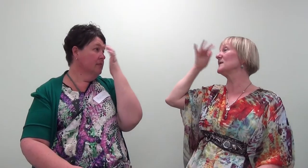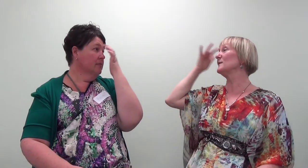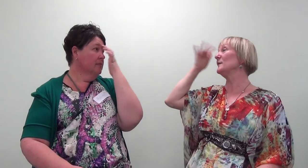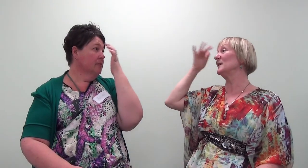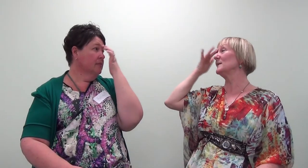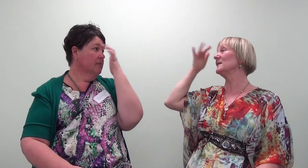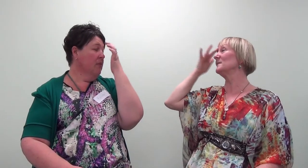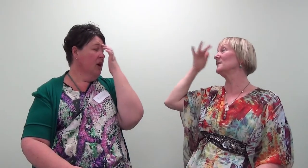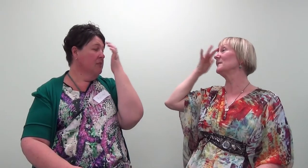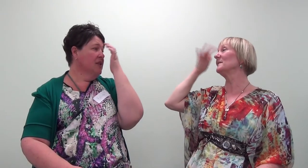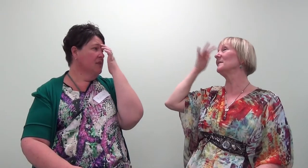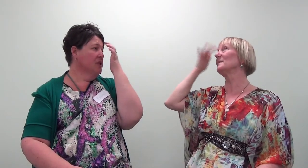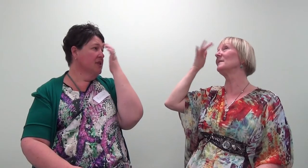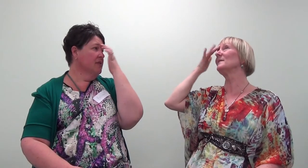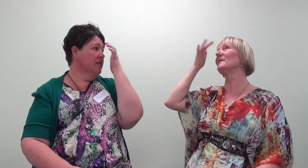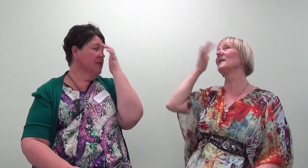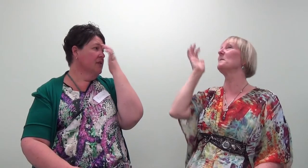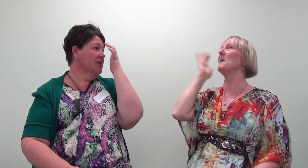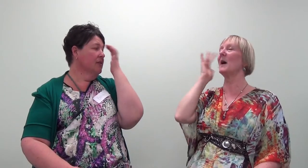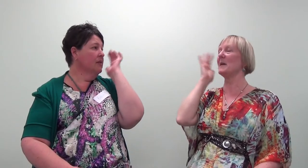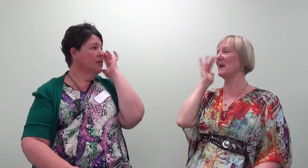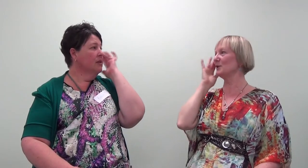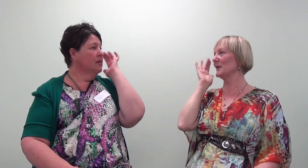and fears. My perceptions and fears. My imagination.